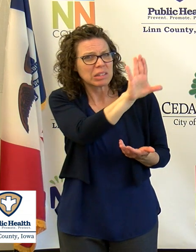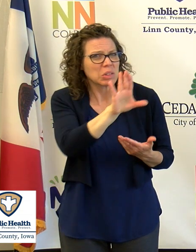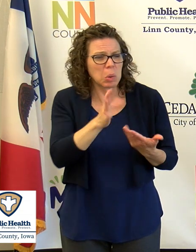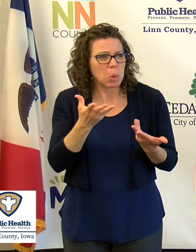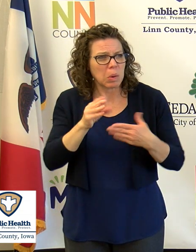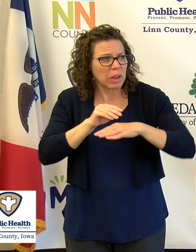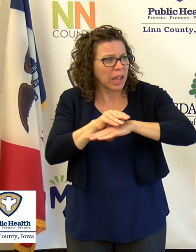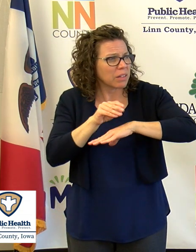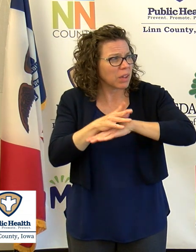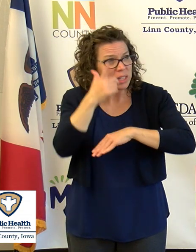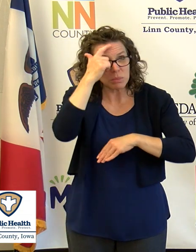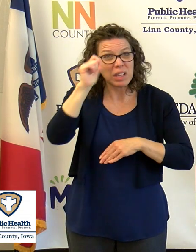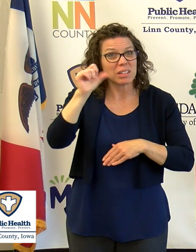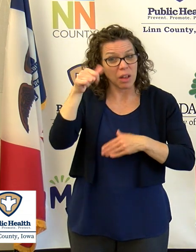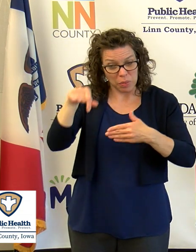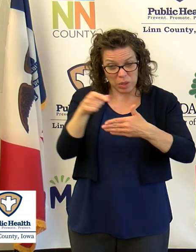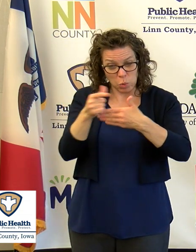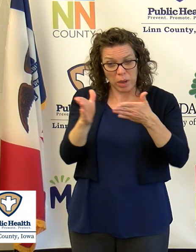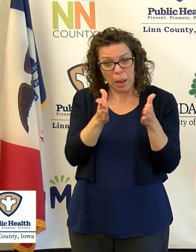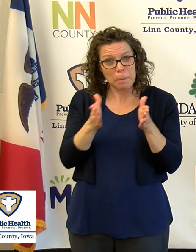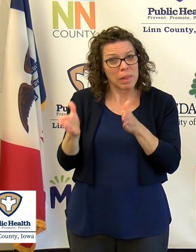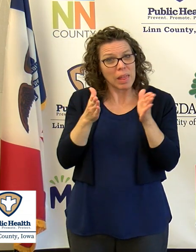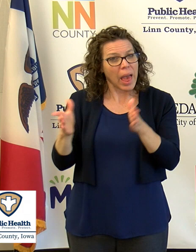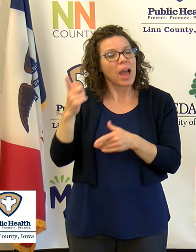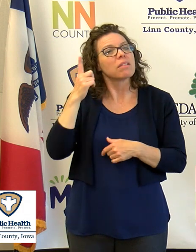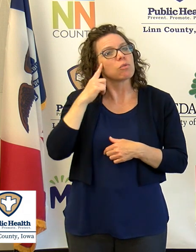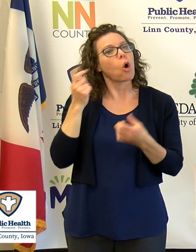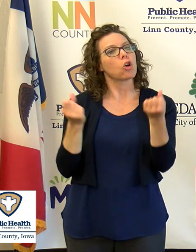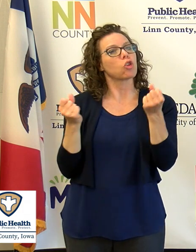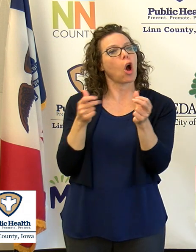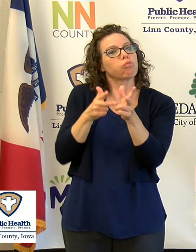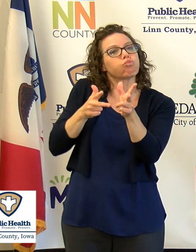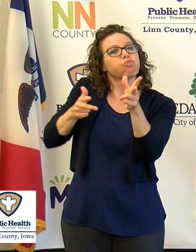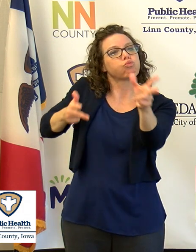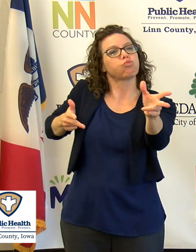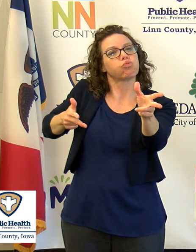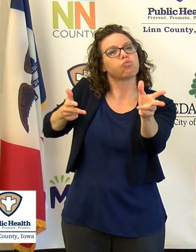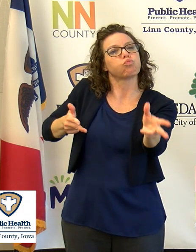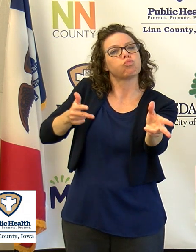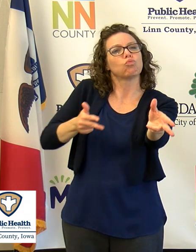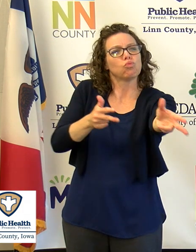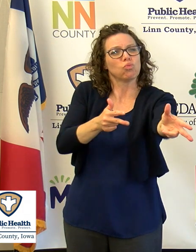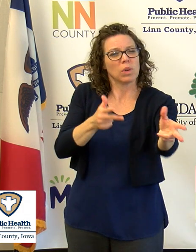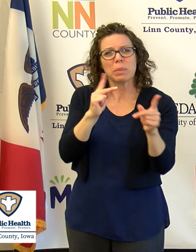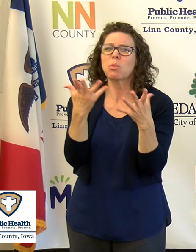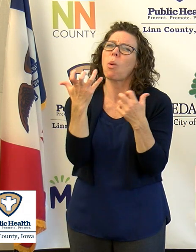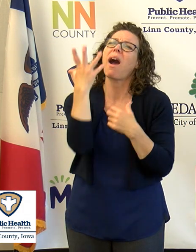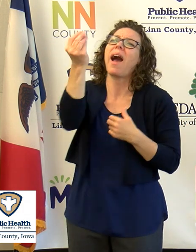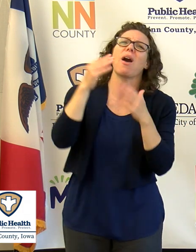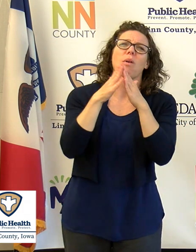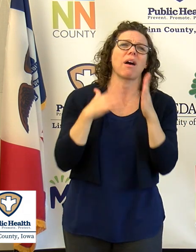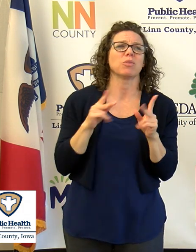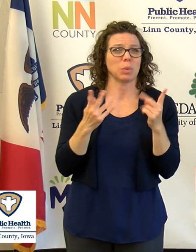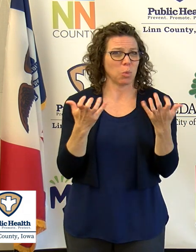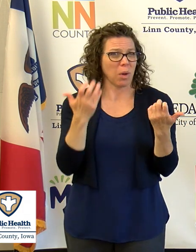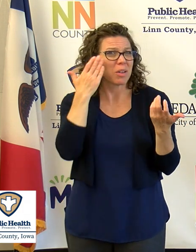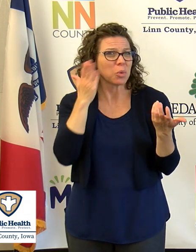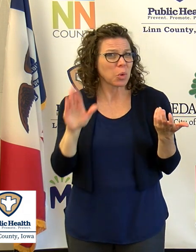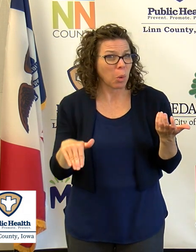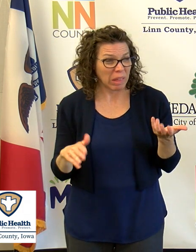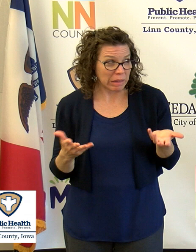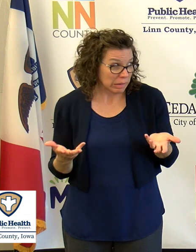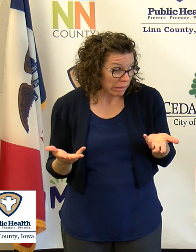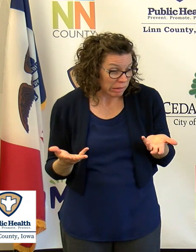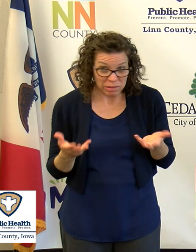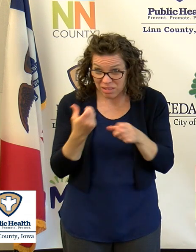on that. I know there's another one planned for this weekend and for similar events to this where folks are just itching to get out of the house. Is this